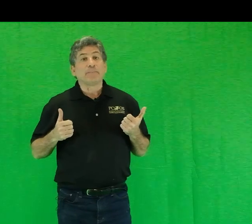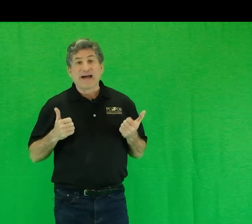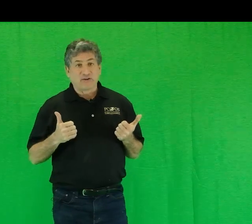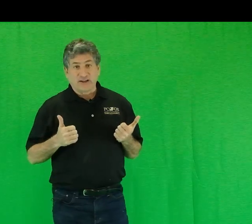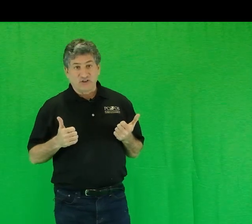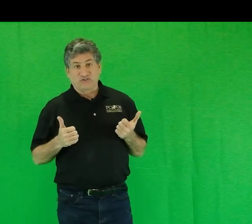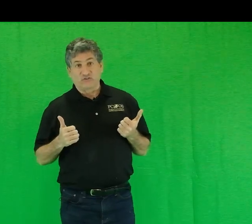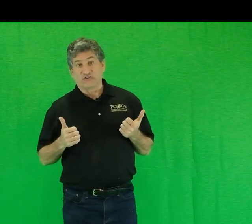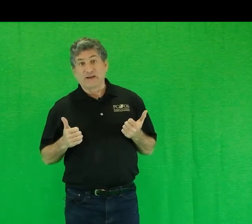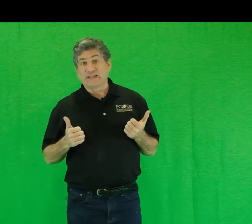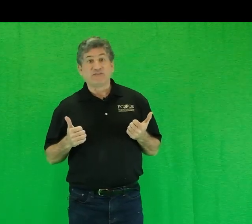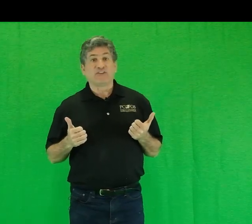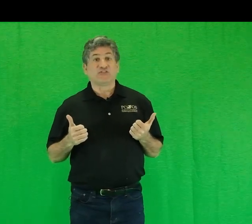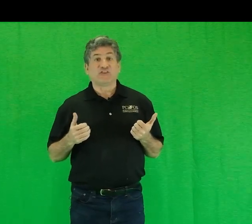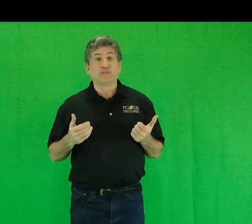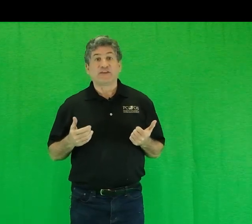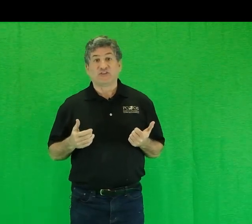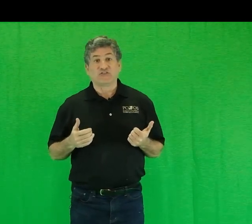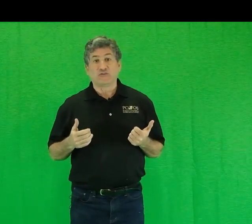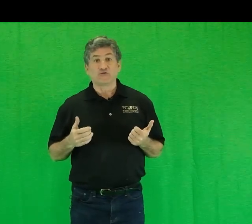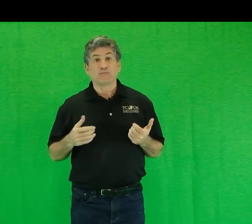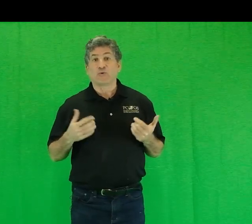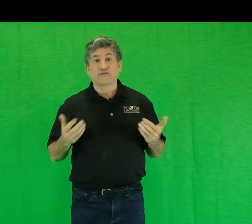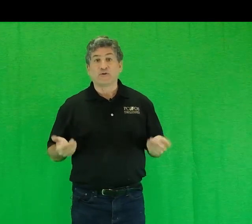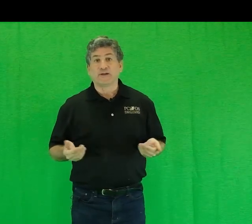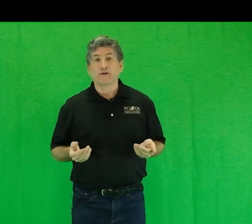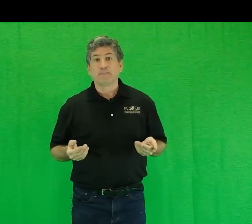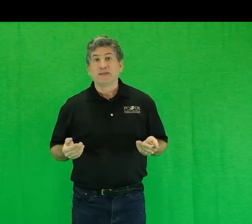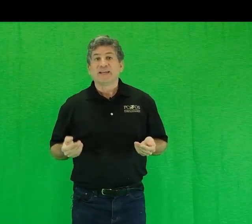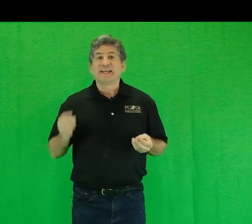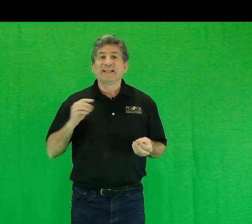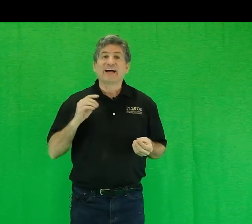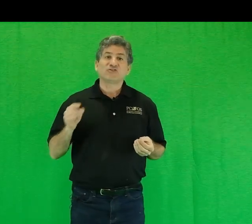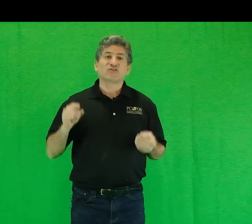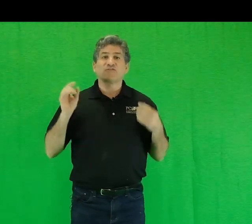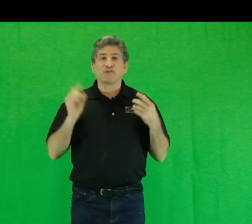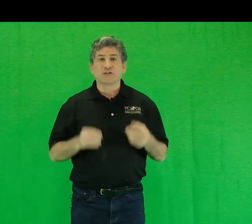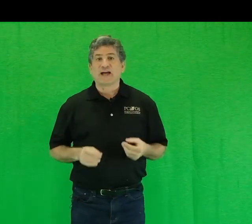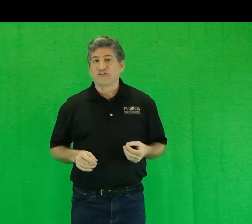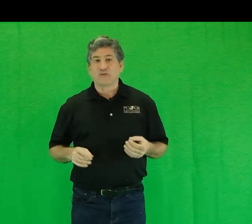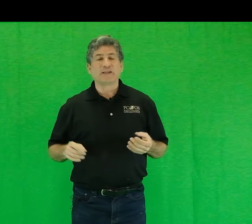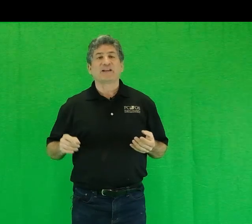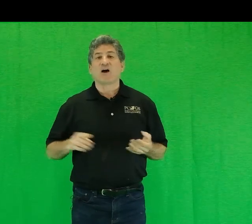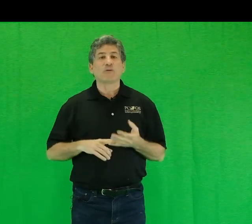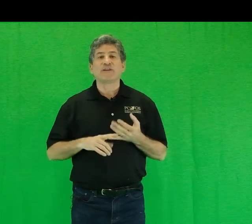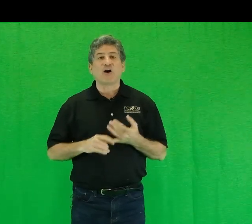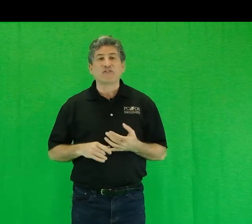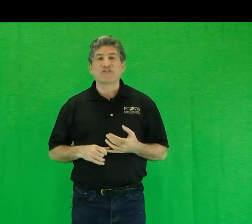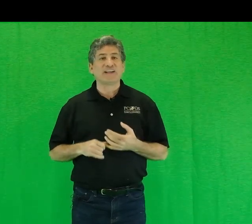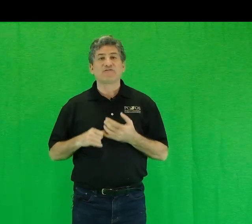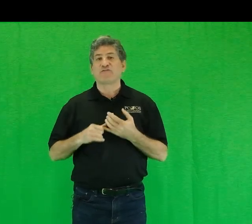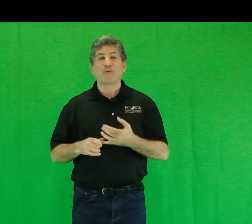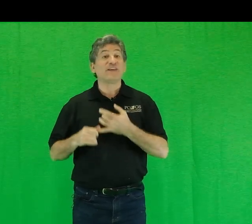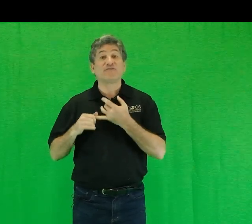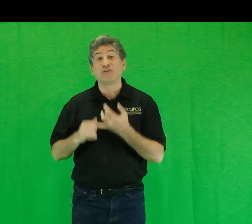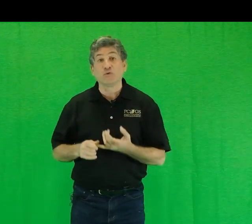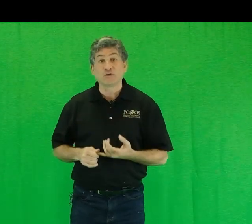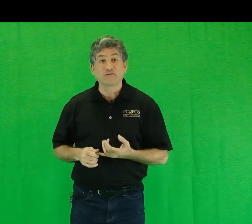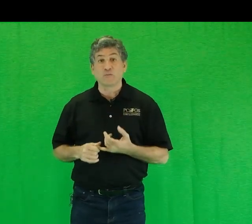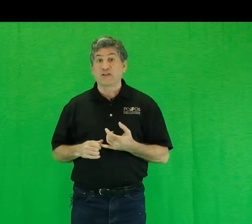biodigesters to my life-tested domestic solution portfolio, getting not just fertilizer, but carbon-offsetting free fuel from what